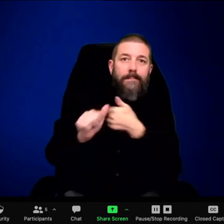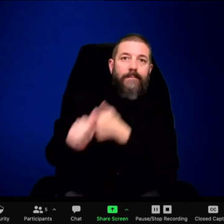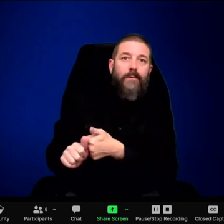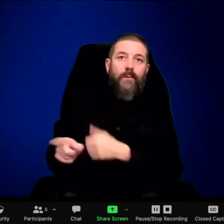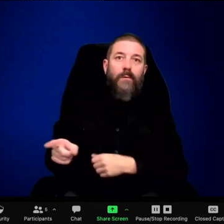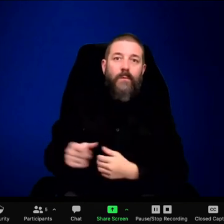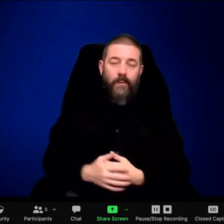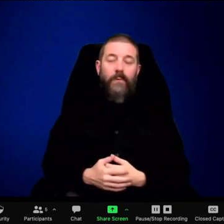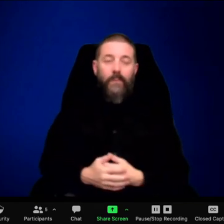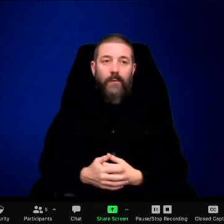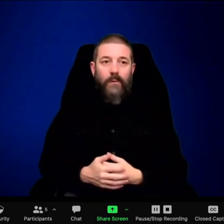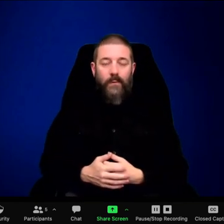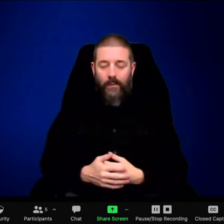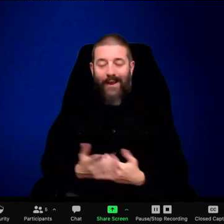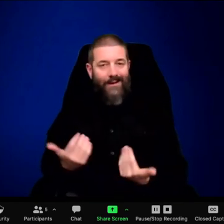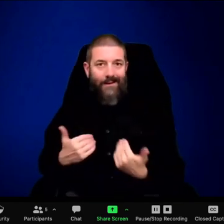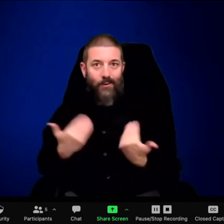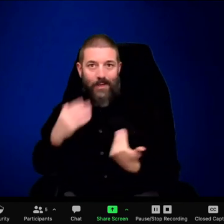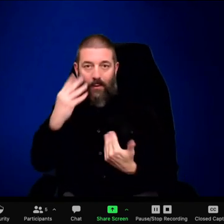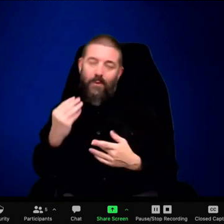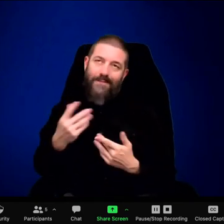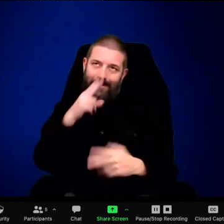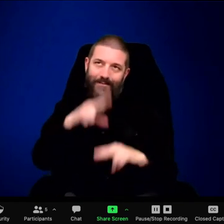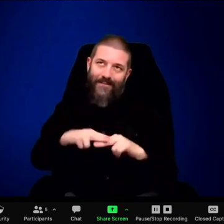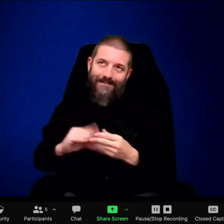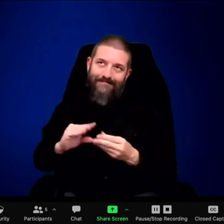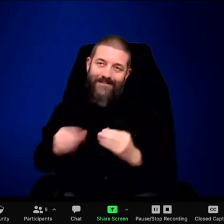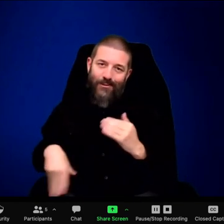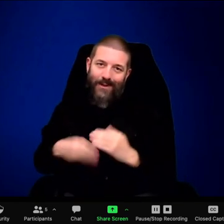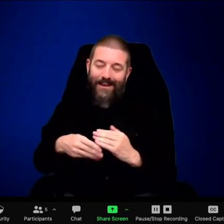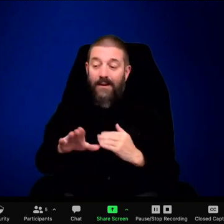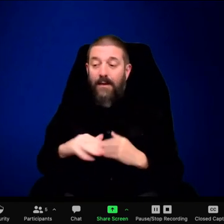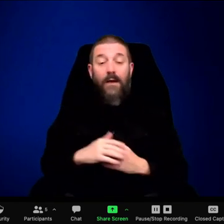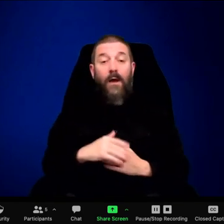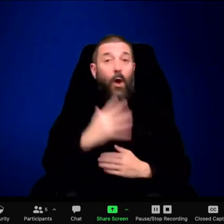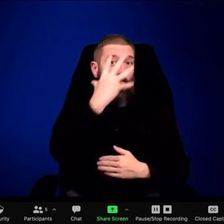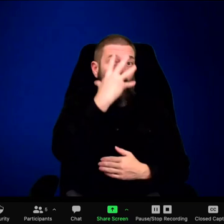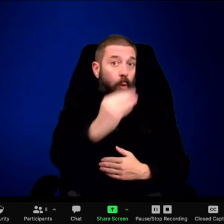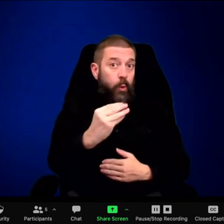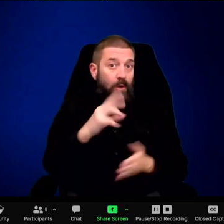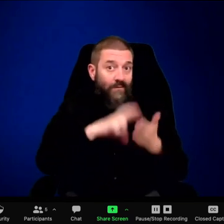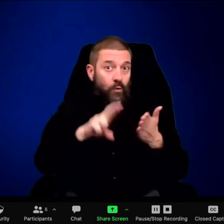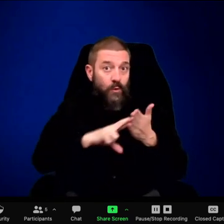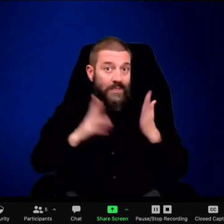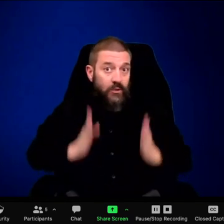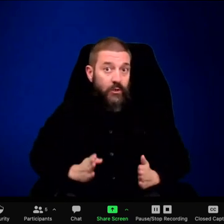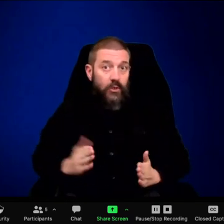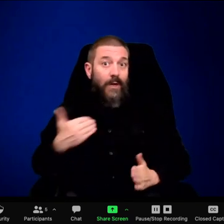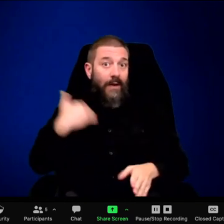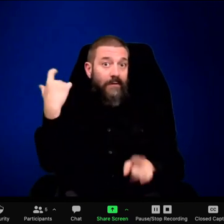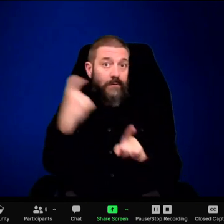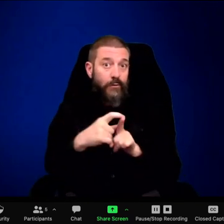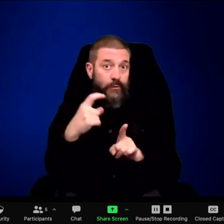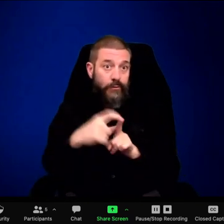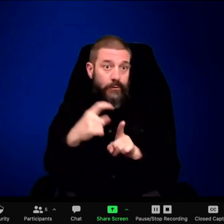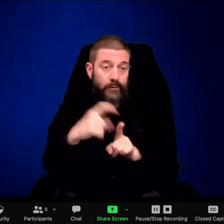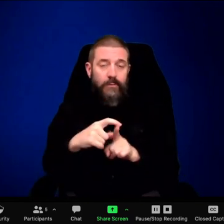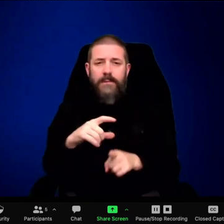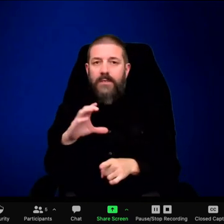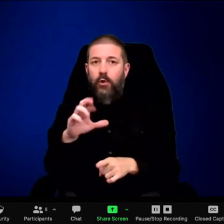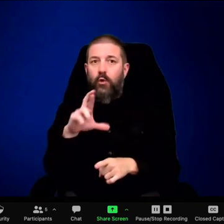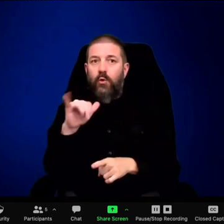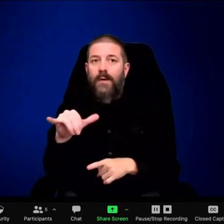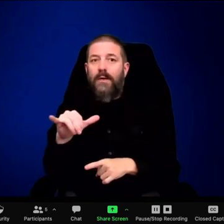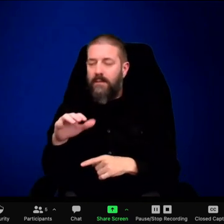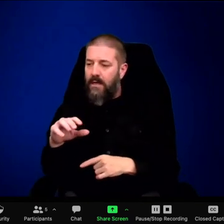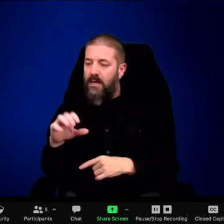some time, and they studied the coyotes like we study the wolves right now. So they would find observation points where they could watch